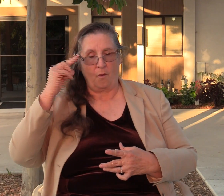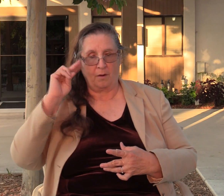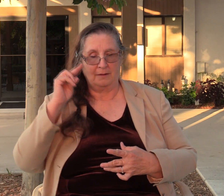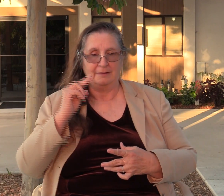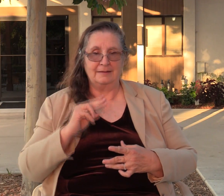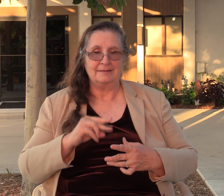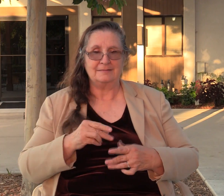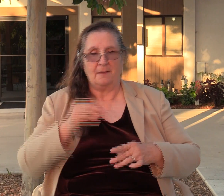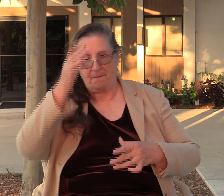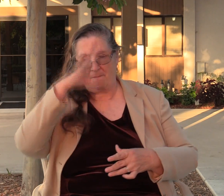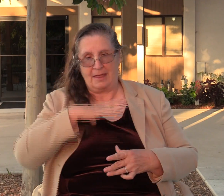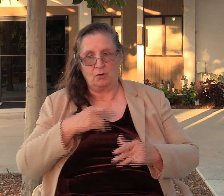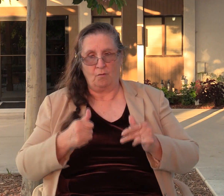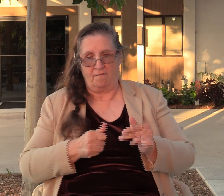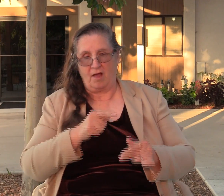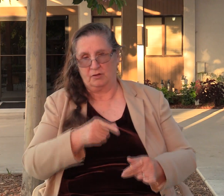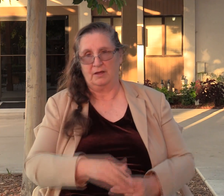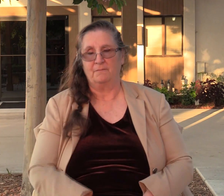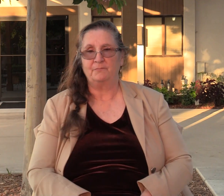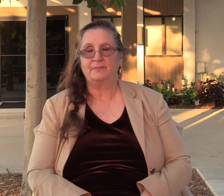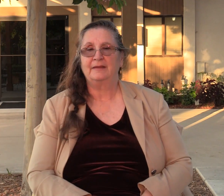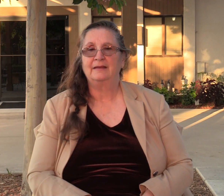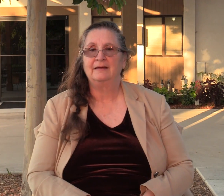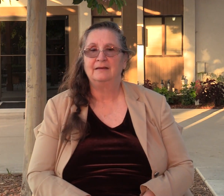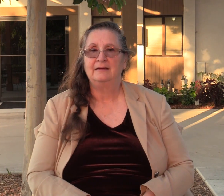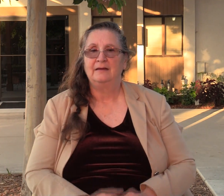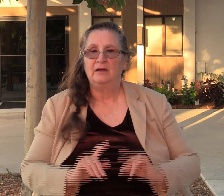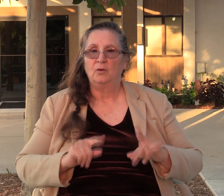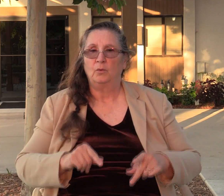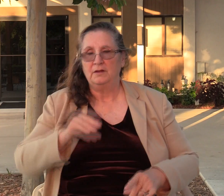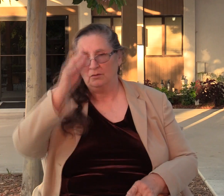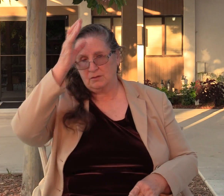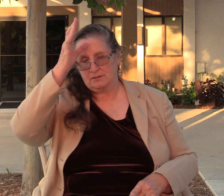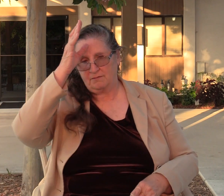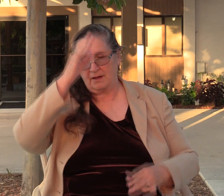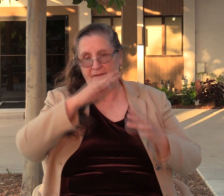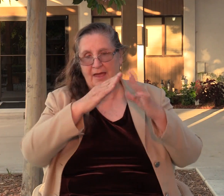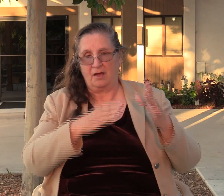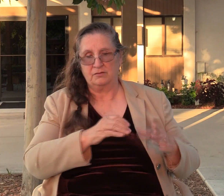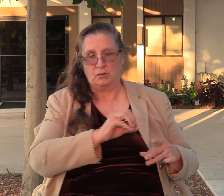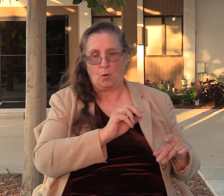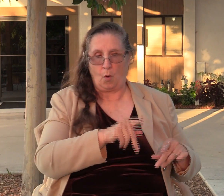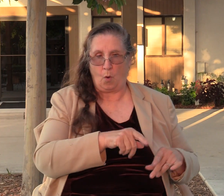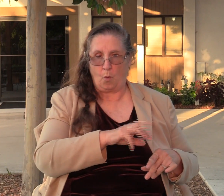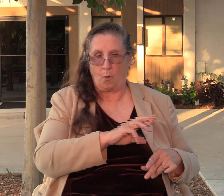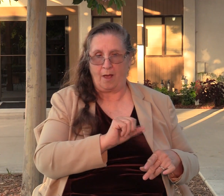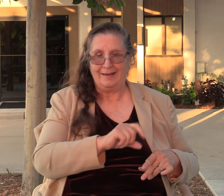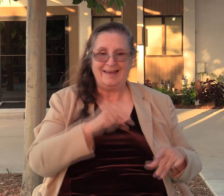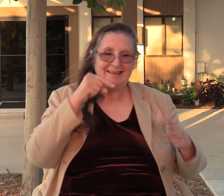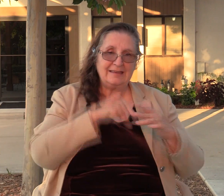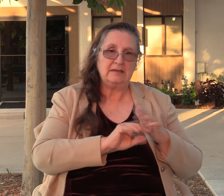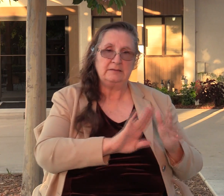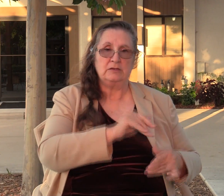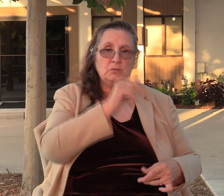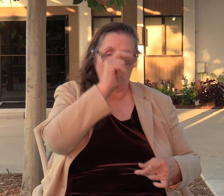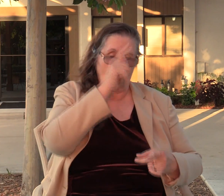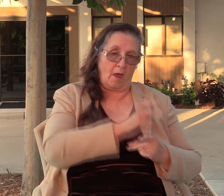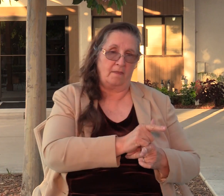followed him. Then he went to his father's house at Ophrah and killed his brothers, the 70 sons